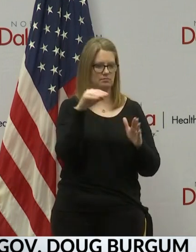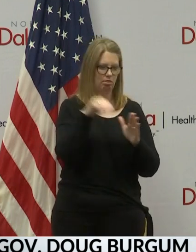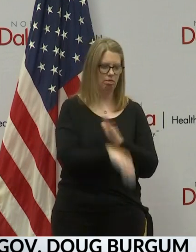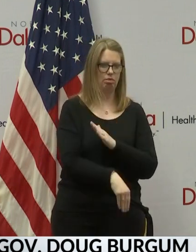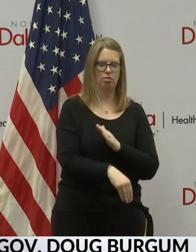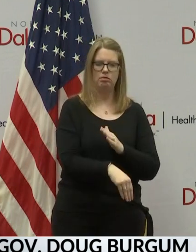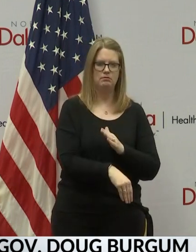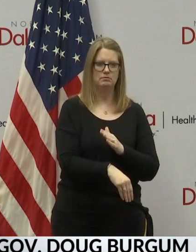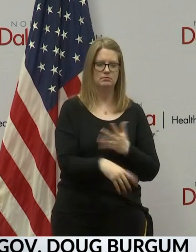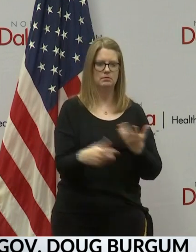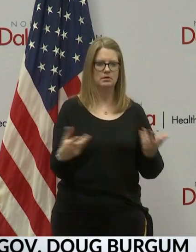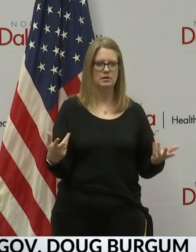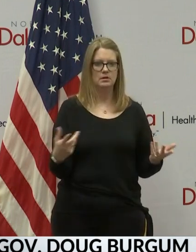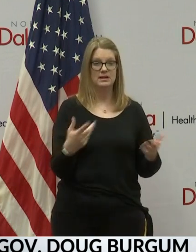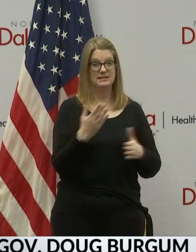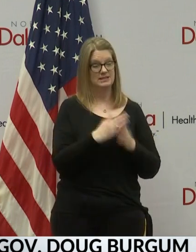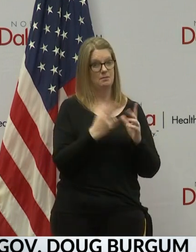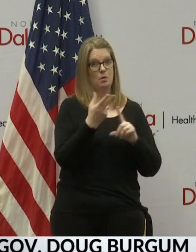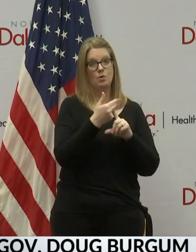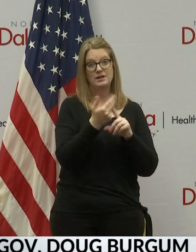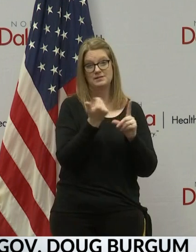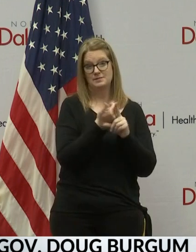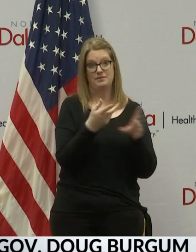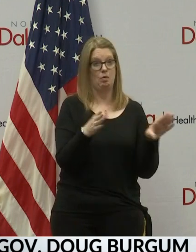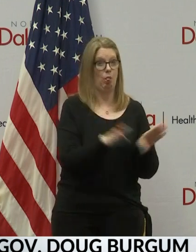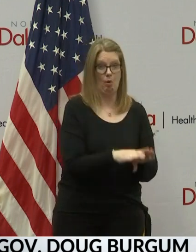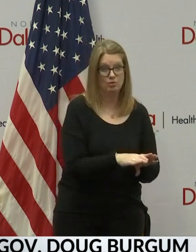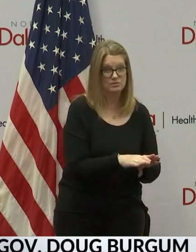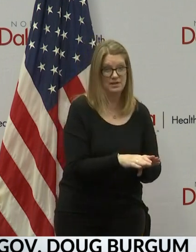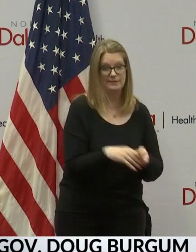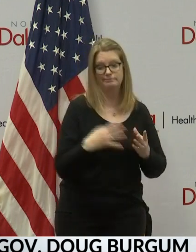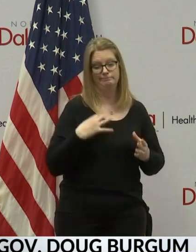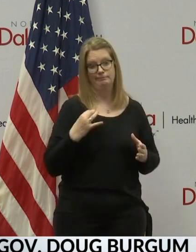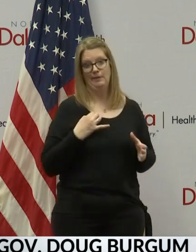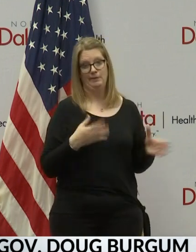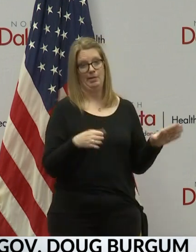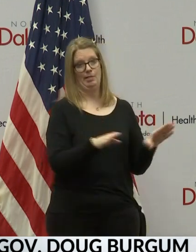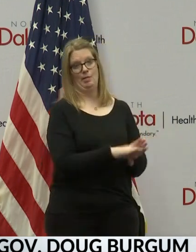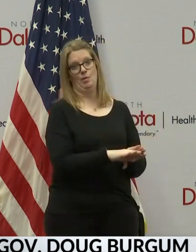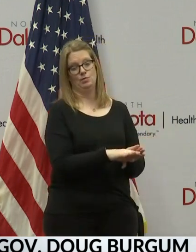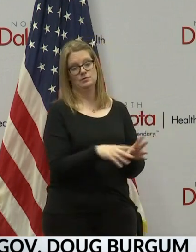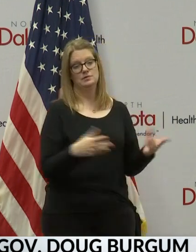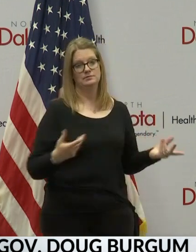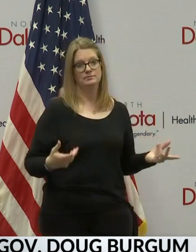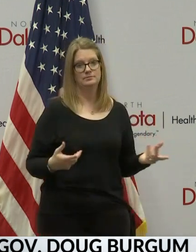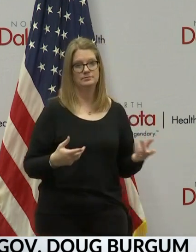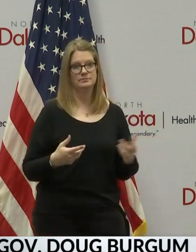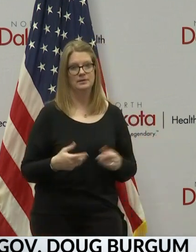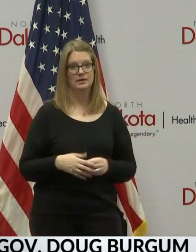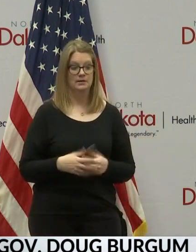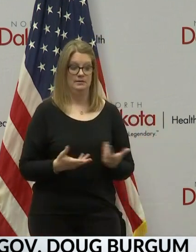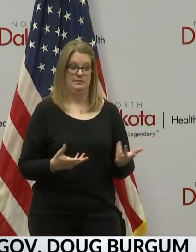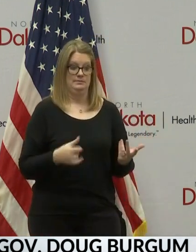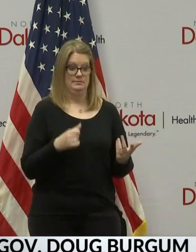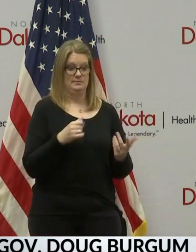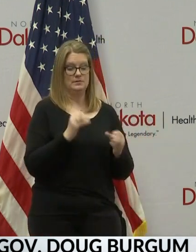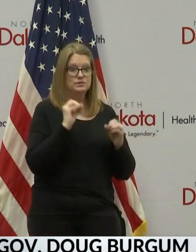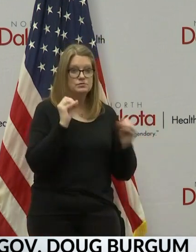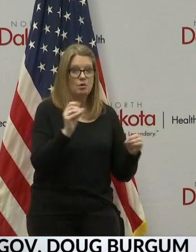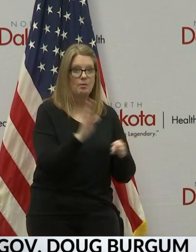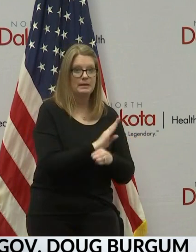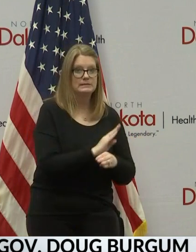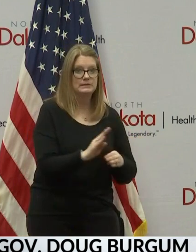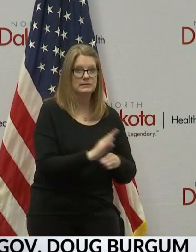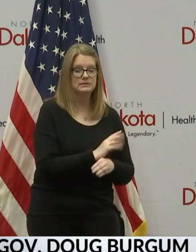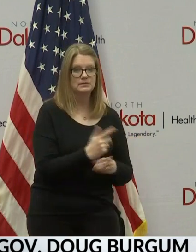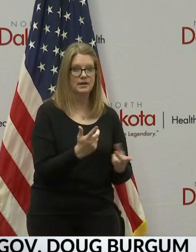And some of those, some hotels have closed voluntarily. Others are just due to lack of business. Others have